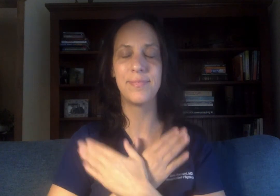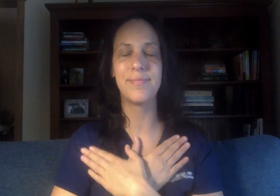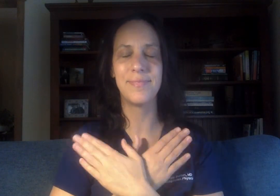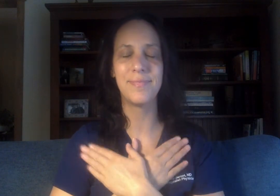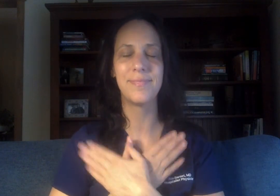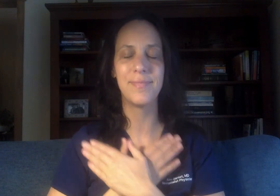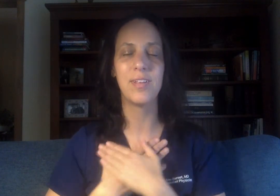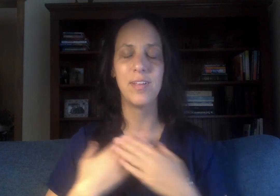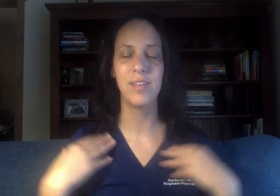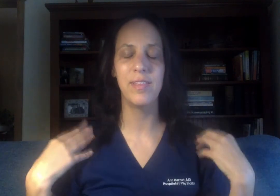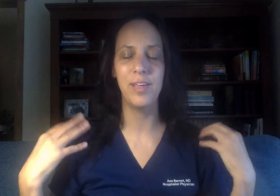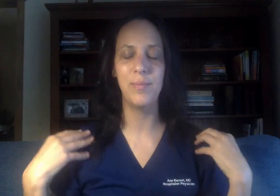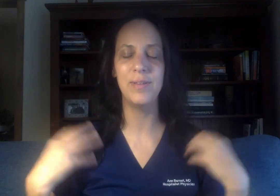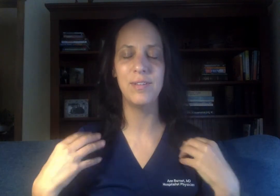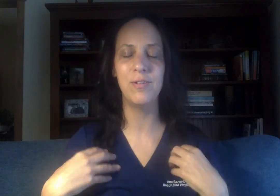think myself